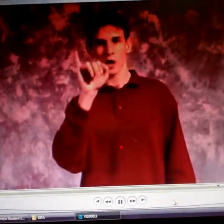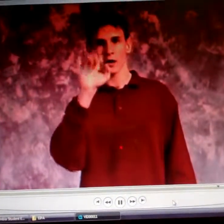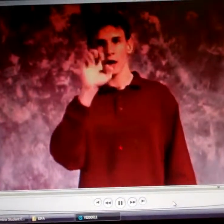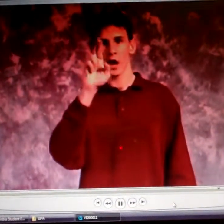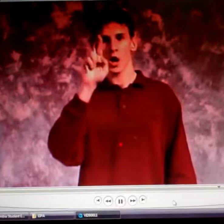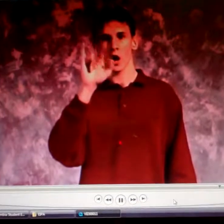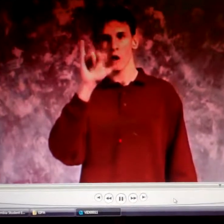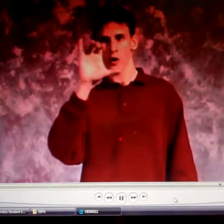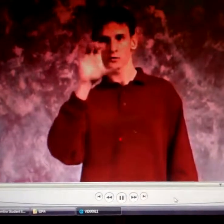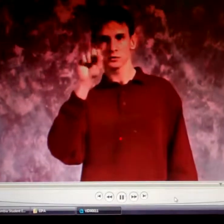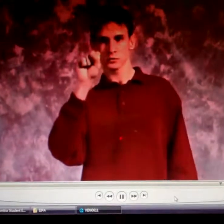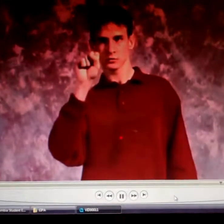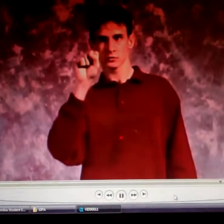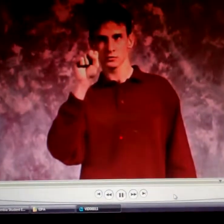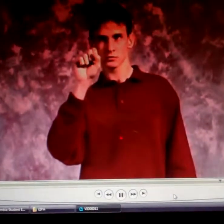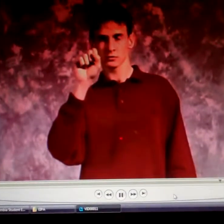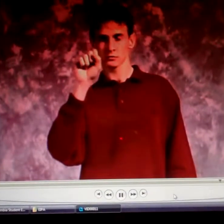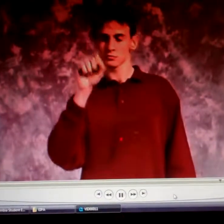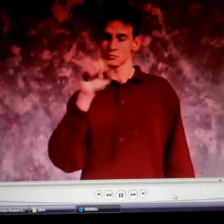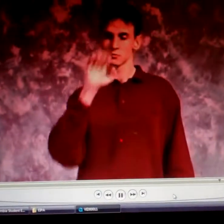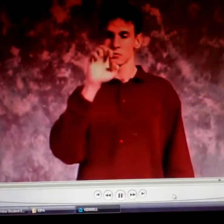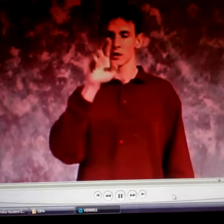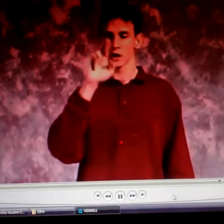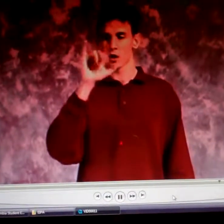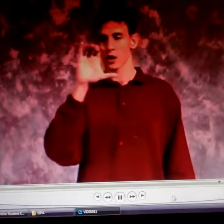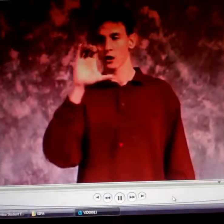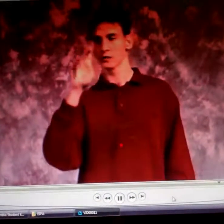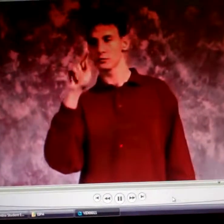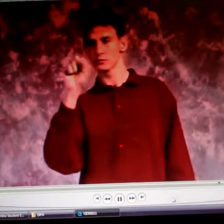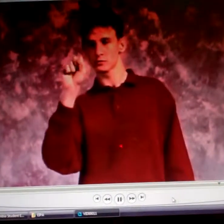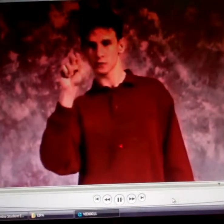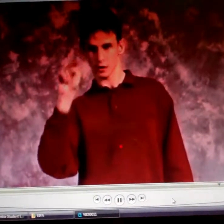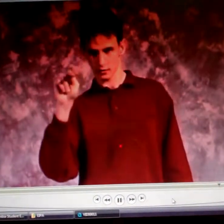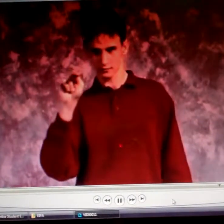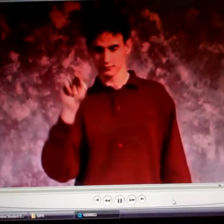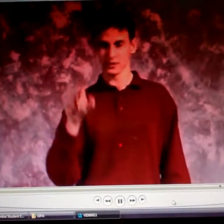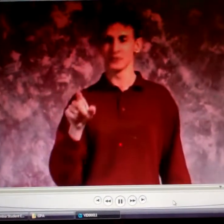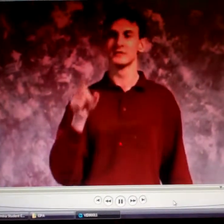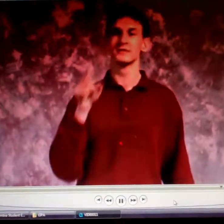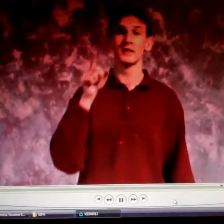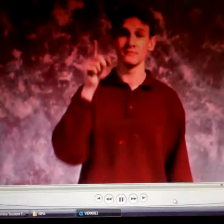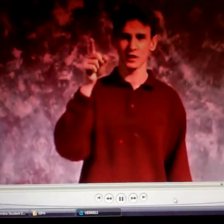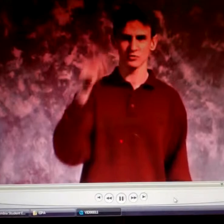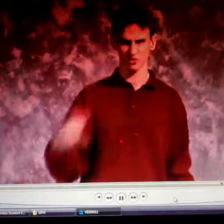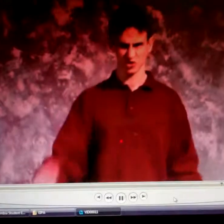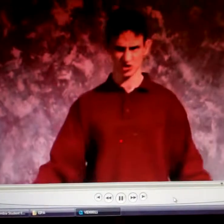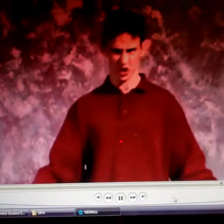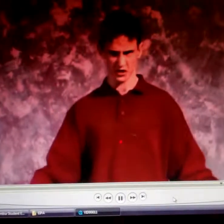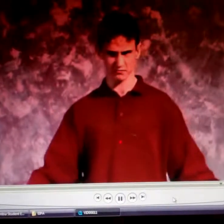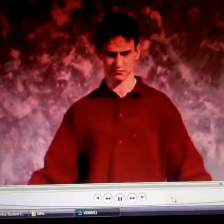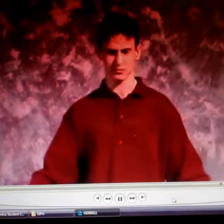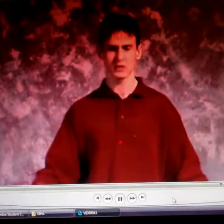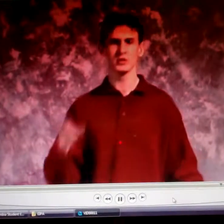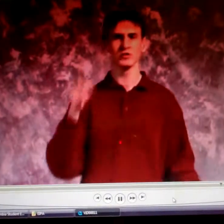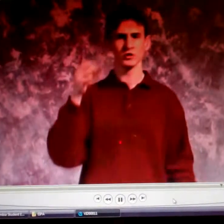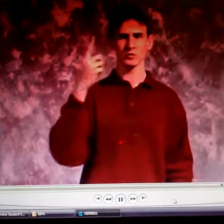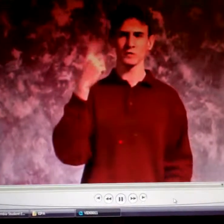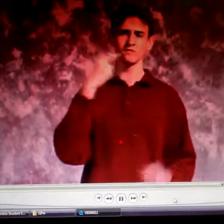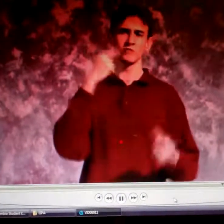we were in contact